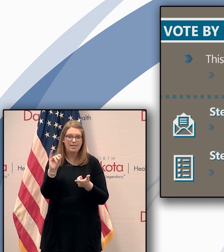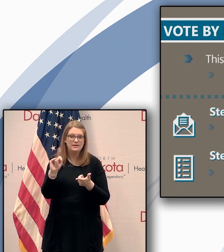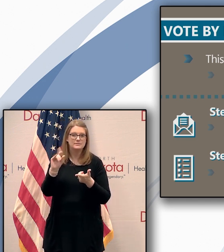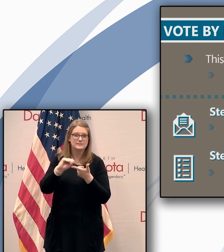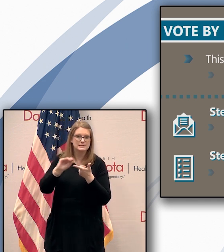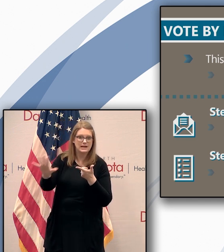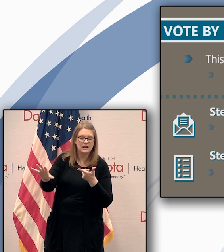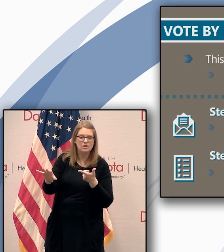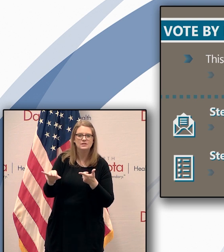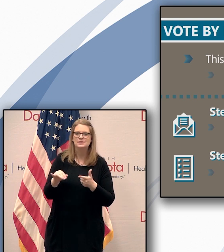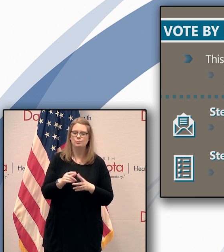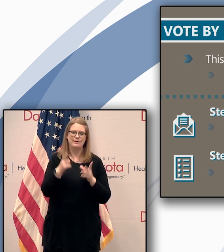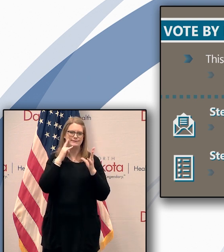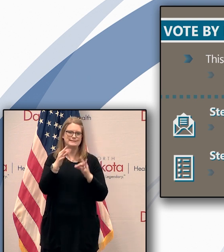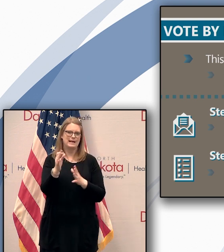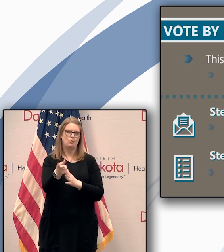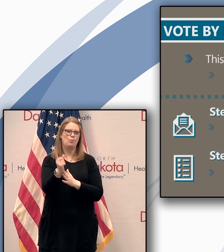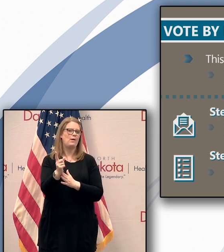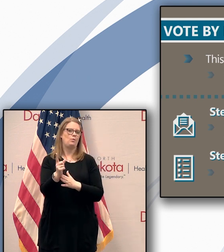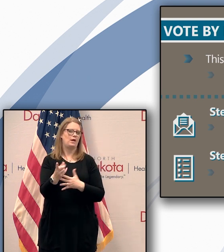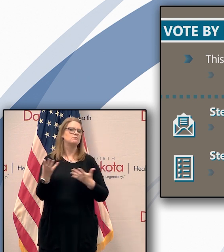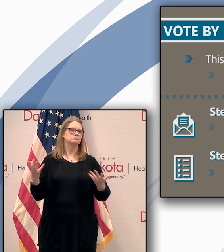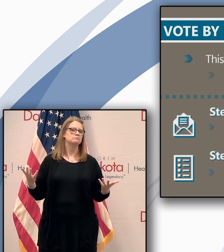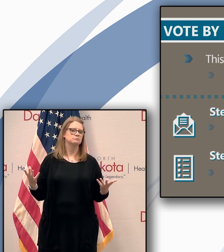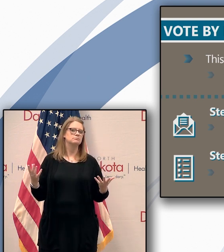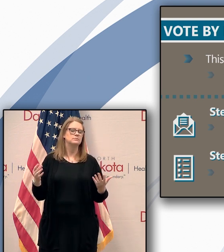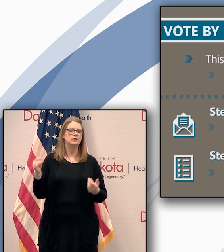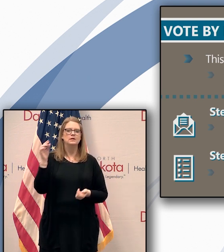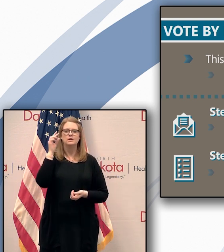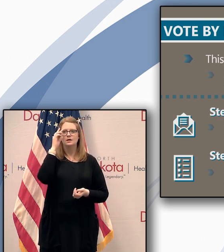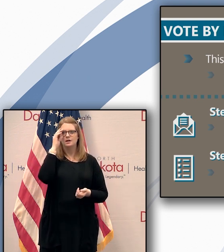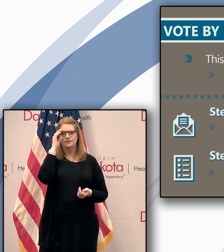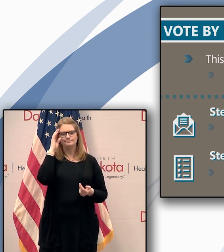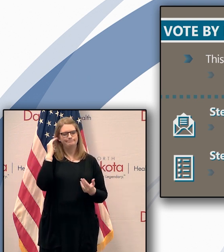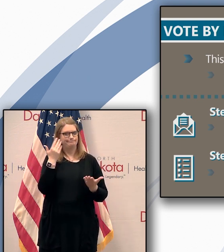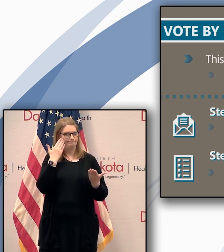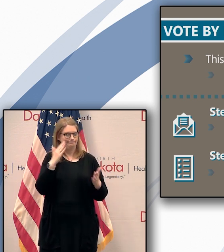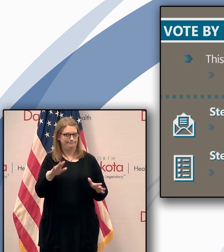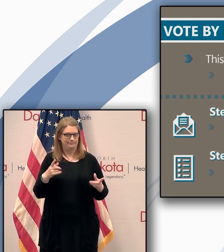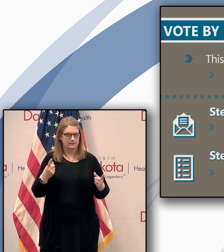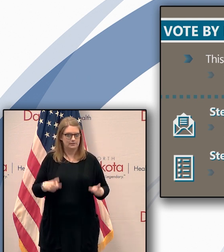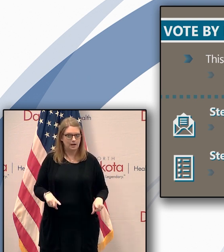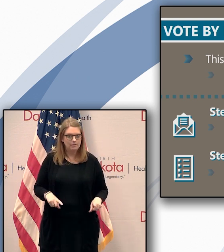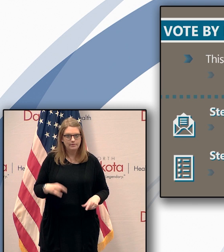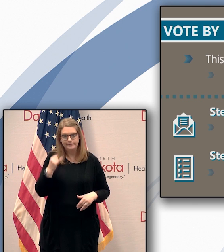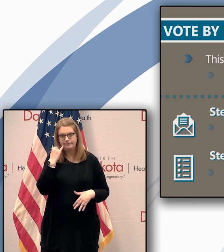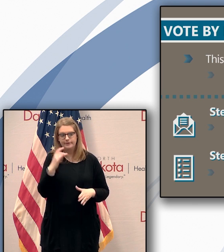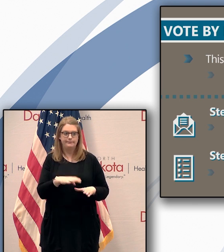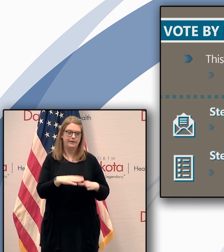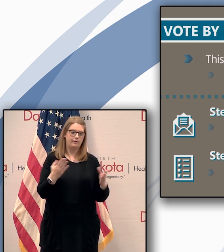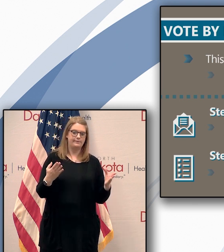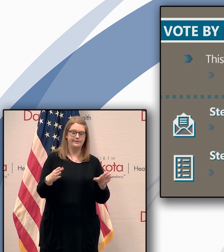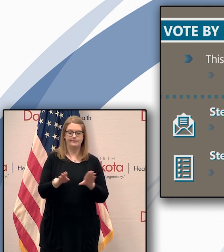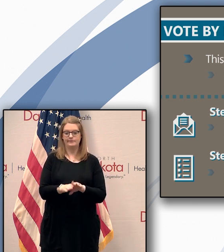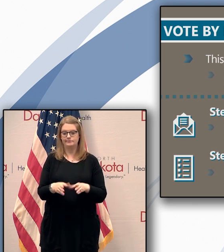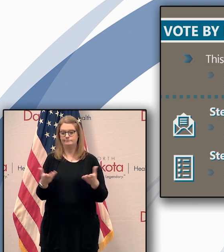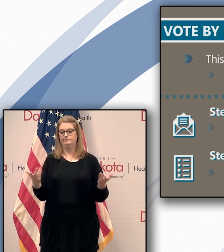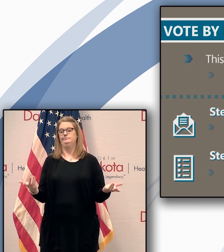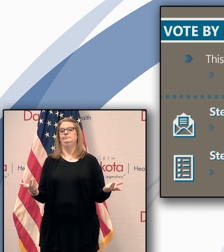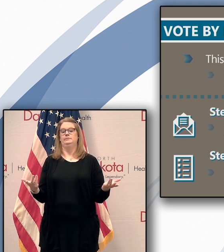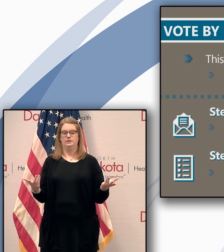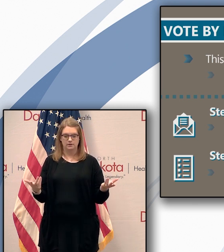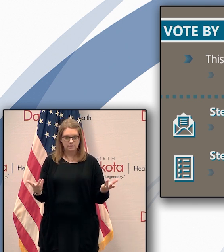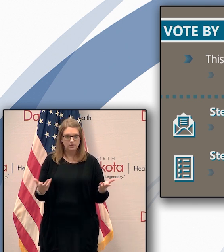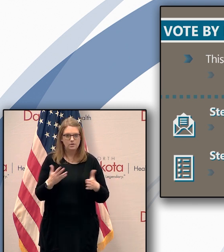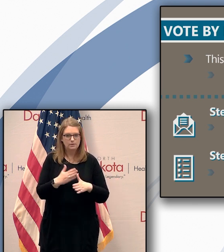had to make a decision early. We didn't know what direction this was going to be going. We didn't know if we'd be open or closed. So in order to protect